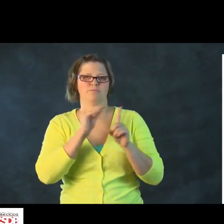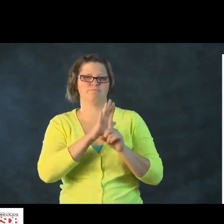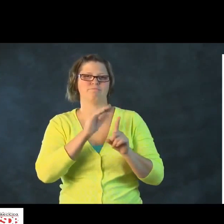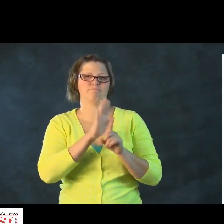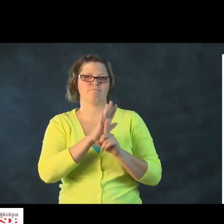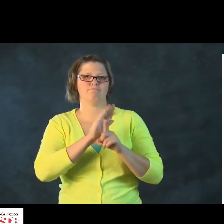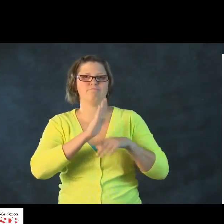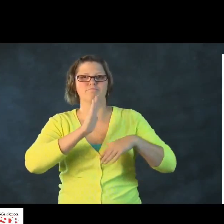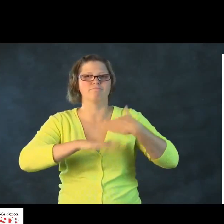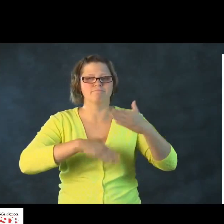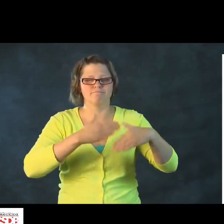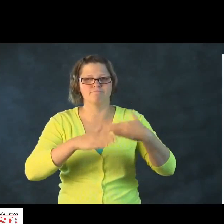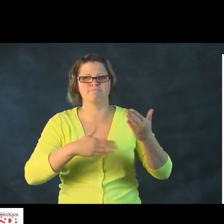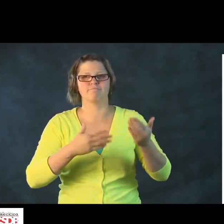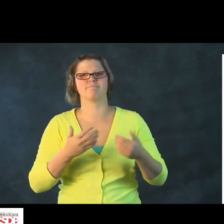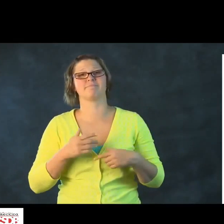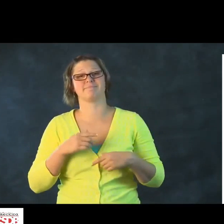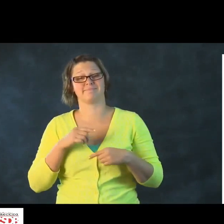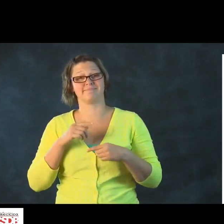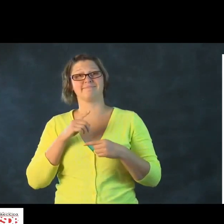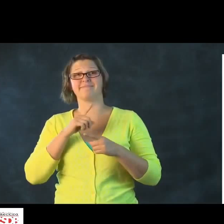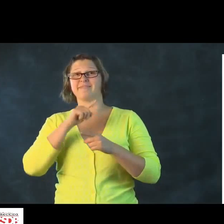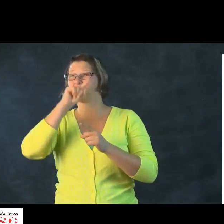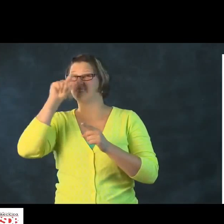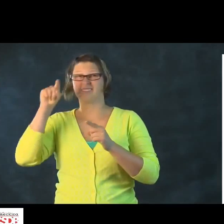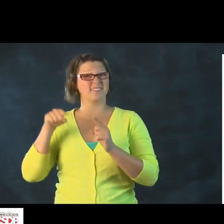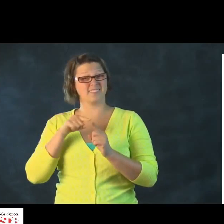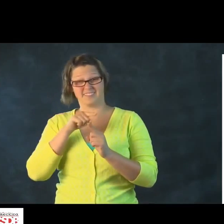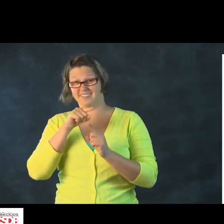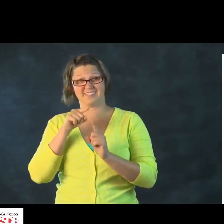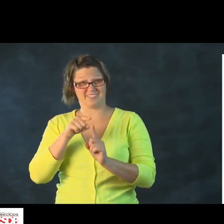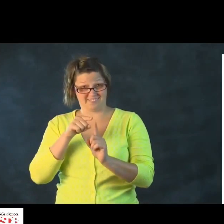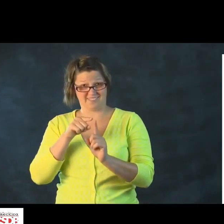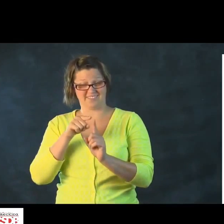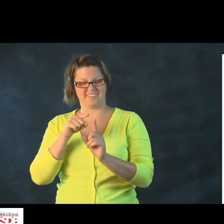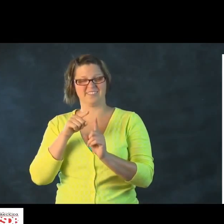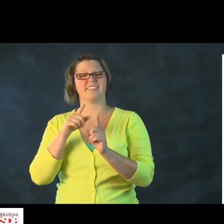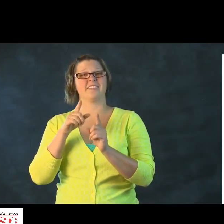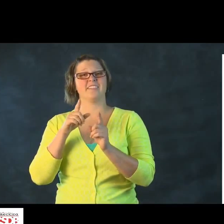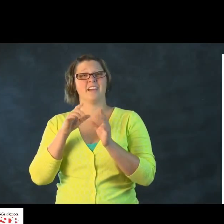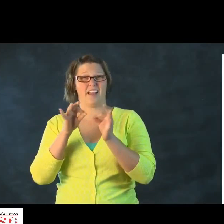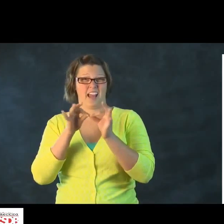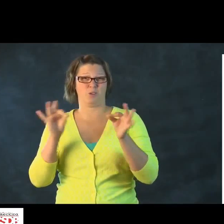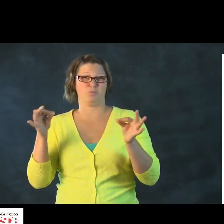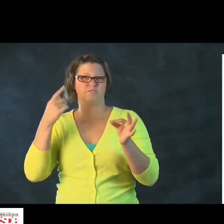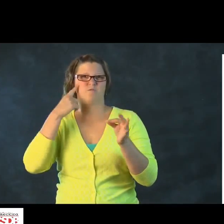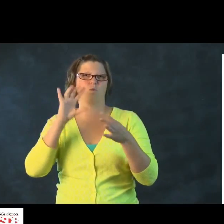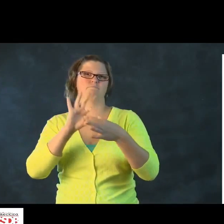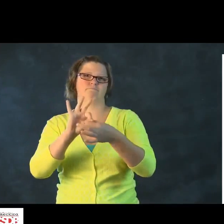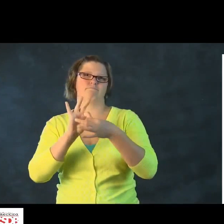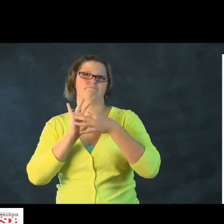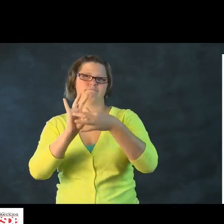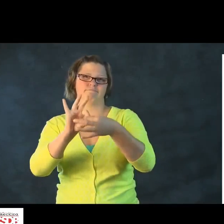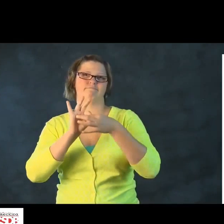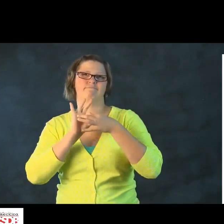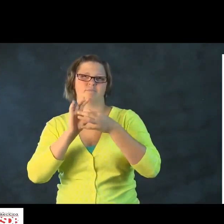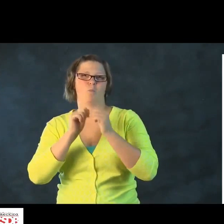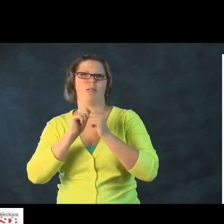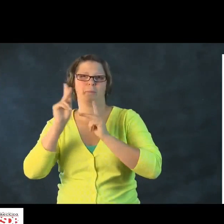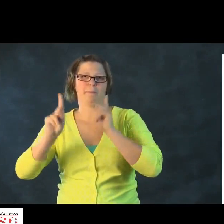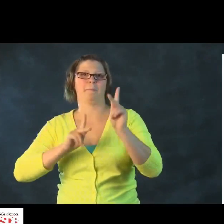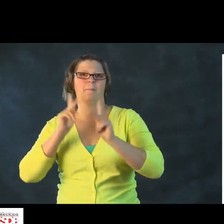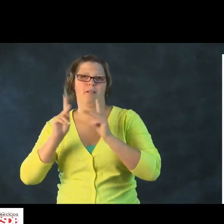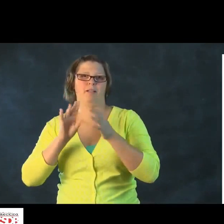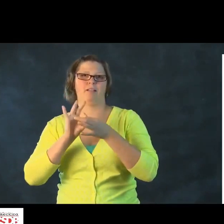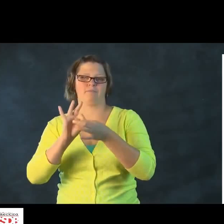language acquisition in the other settings, such as home, and you're exposed to language in that setting. Language